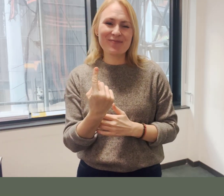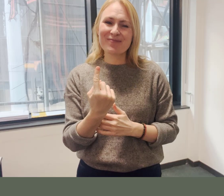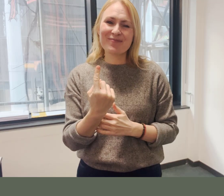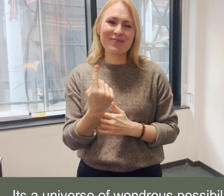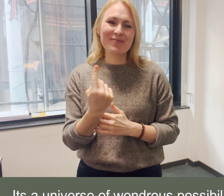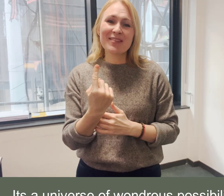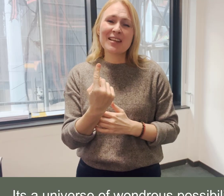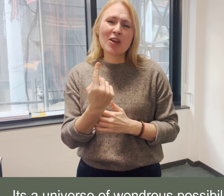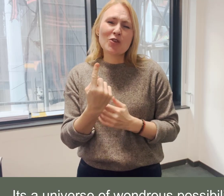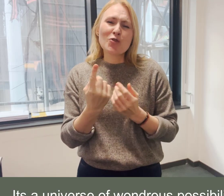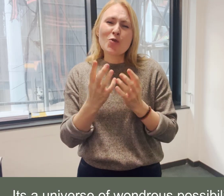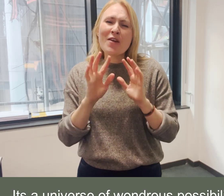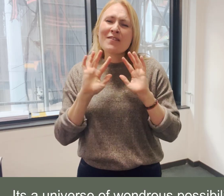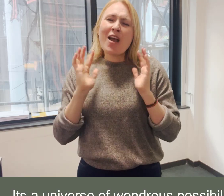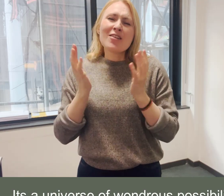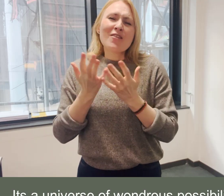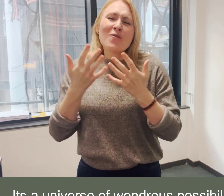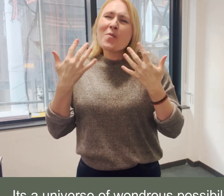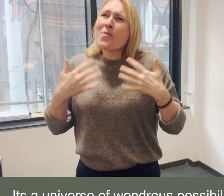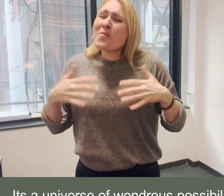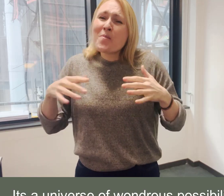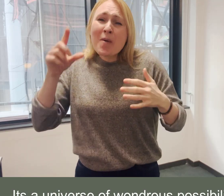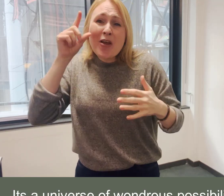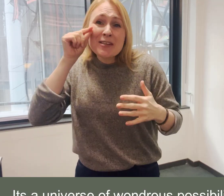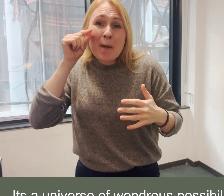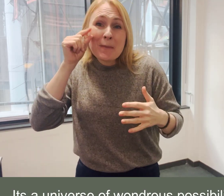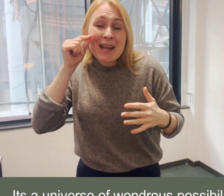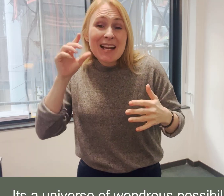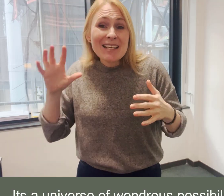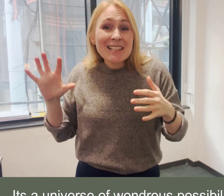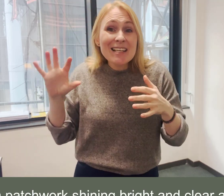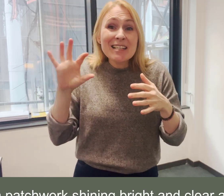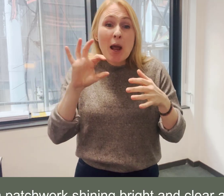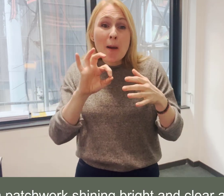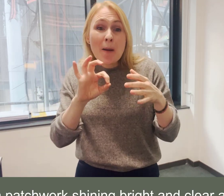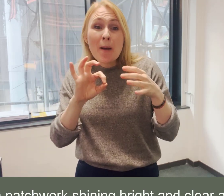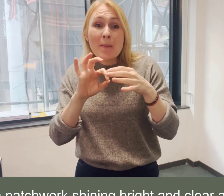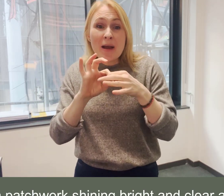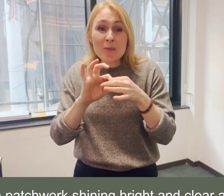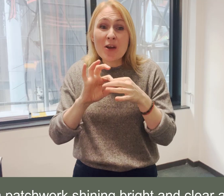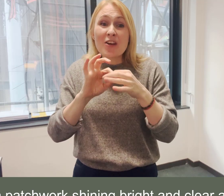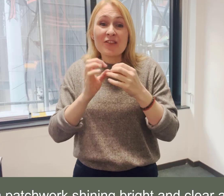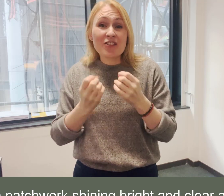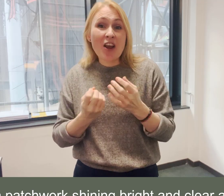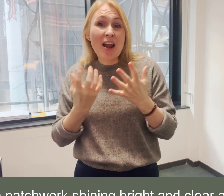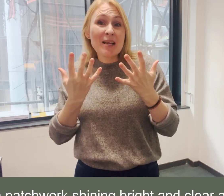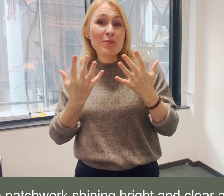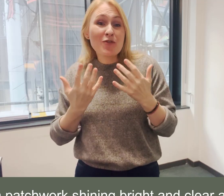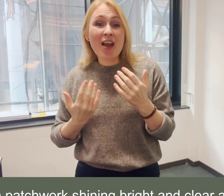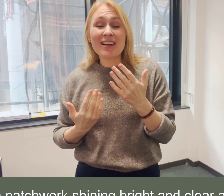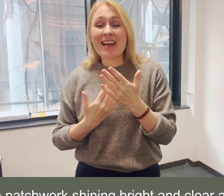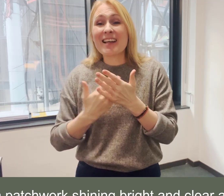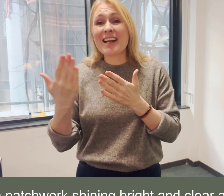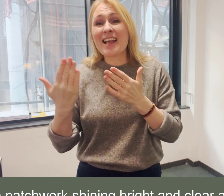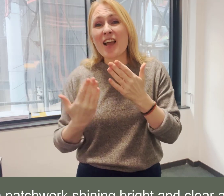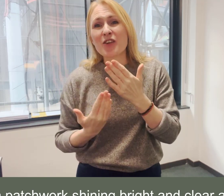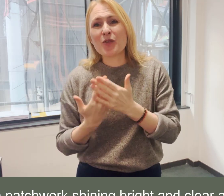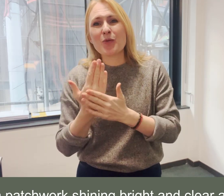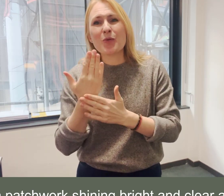It's a universe of wondrous possibility It's a patchwork shining bright and clear and blue